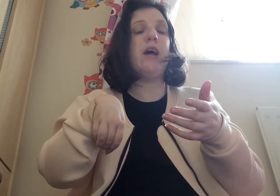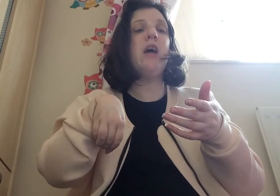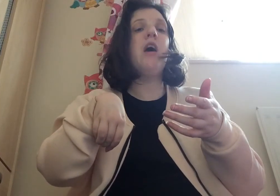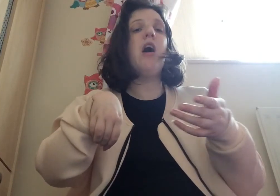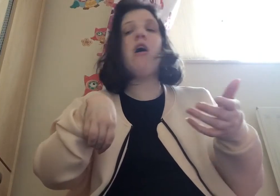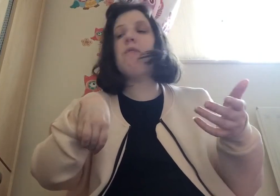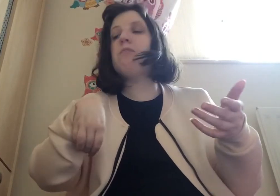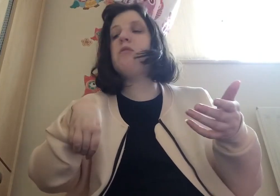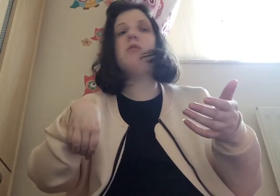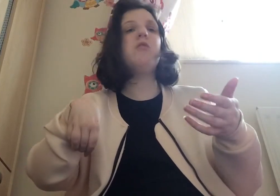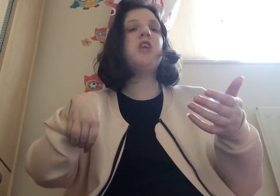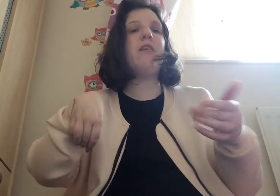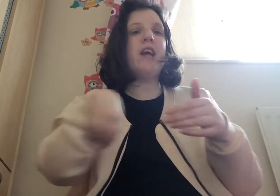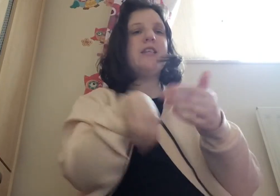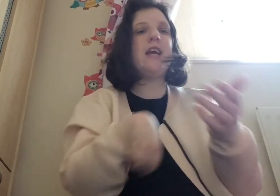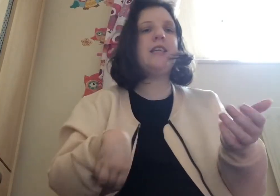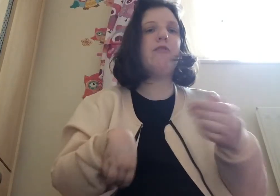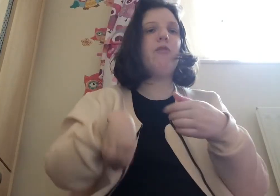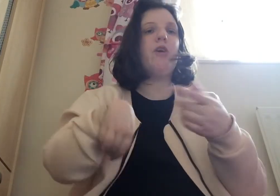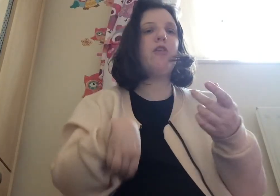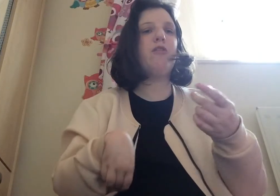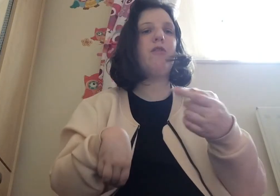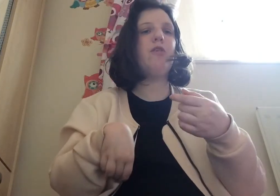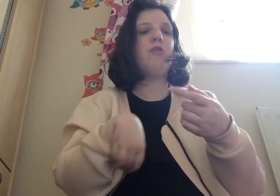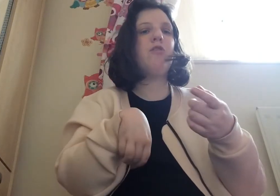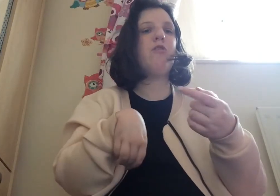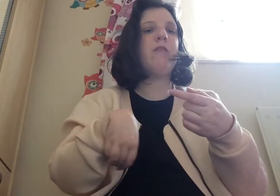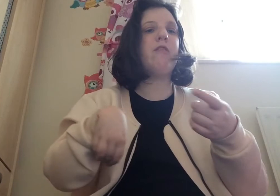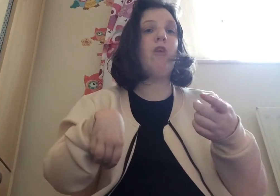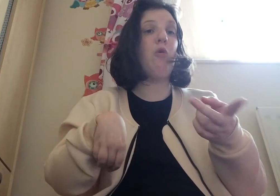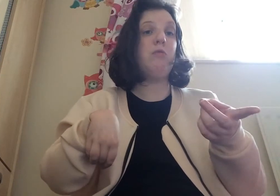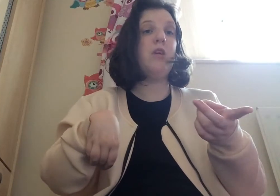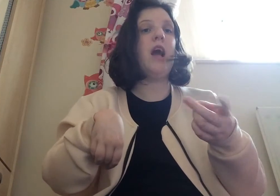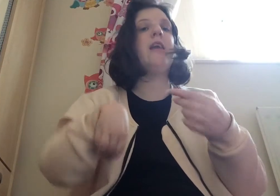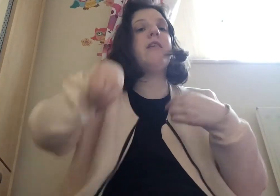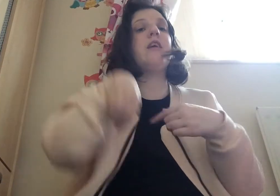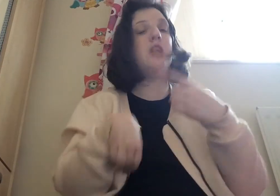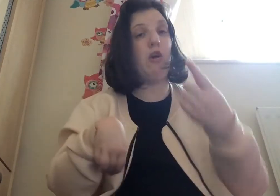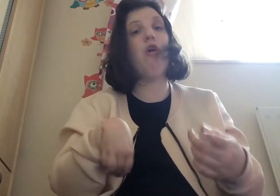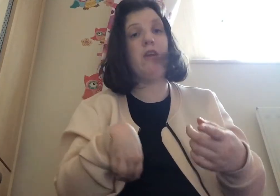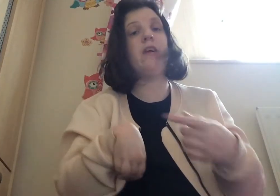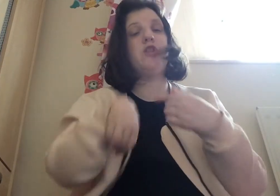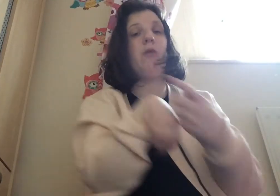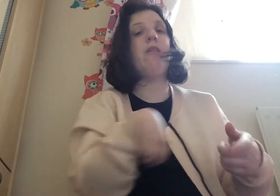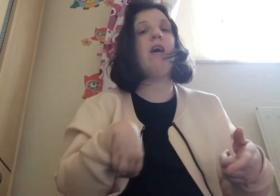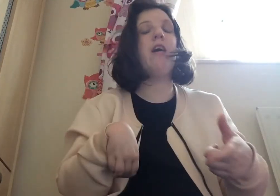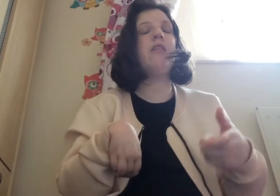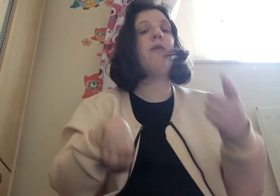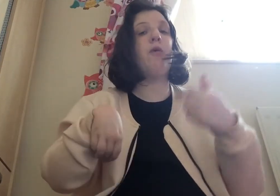um sharon gets texts from grant's grant's phone and it's actually courtney that's doing that that we